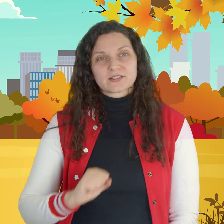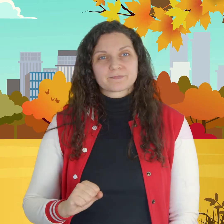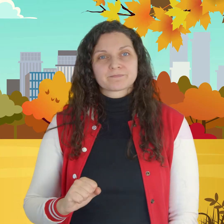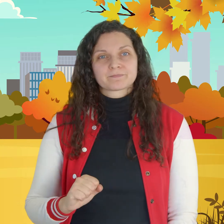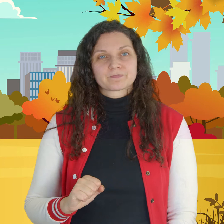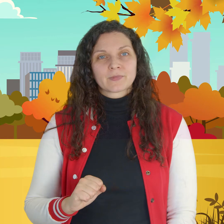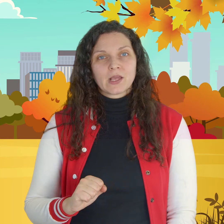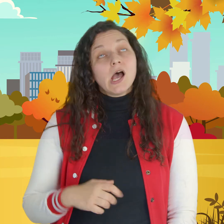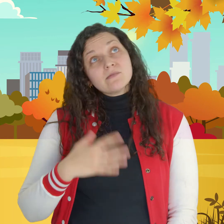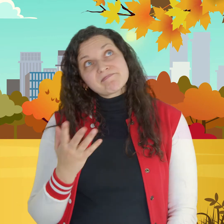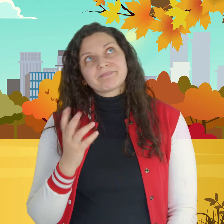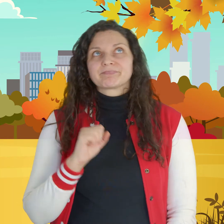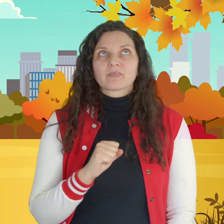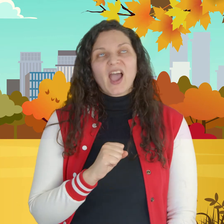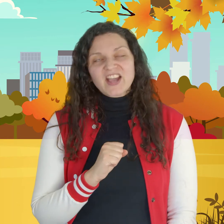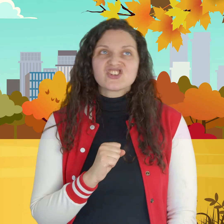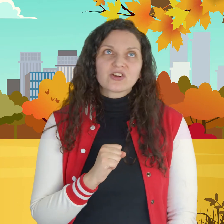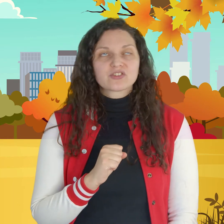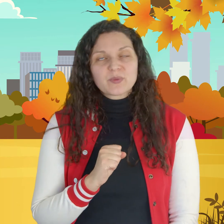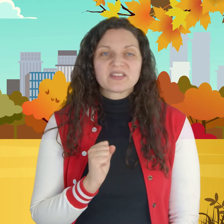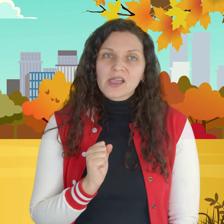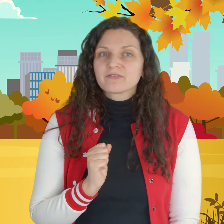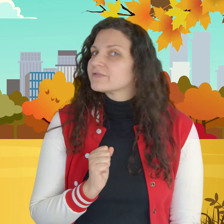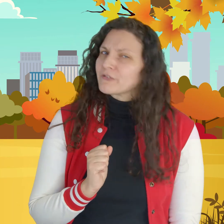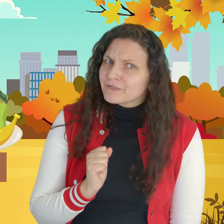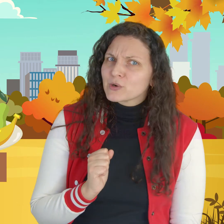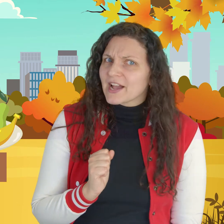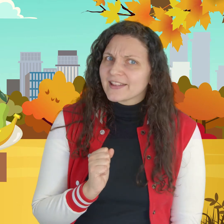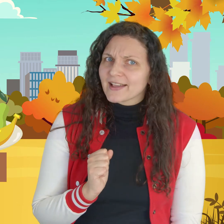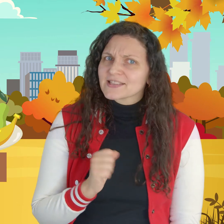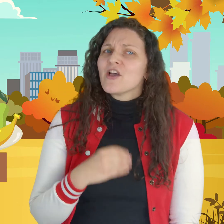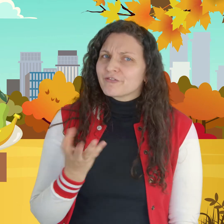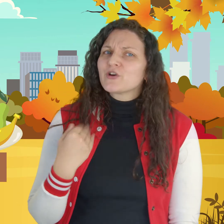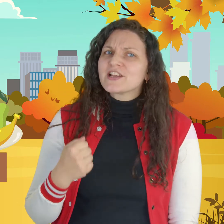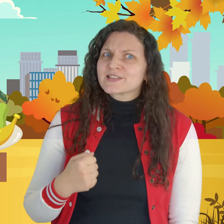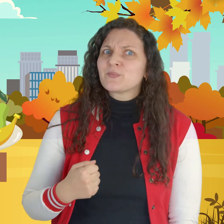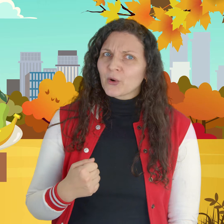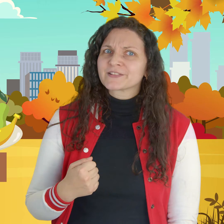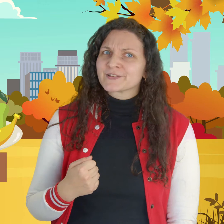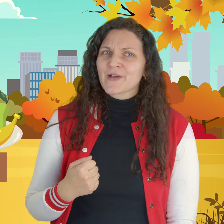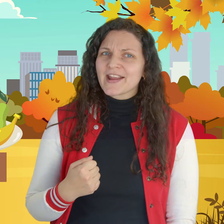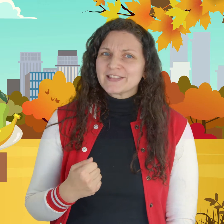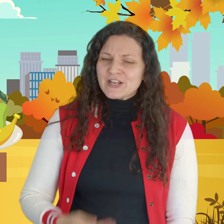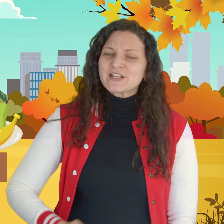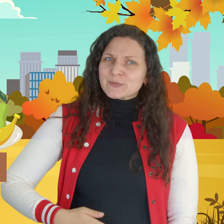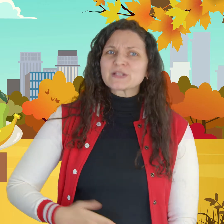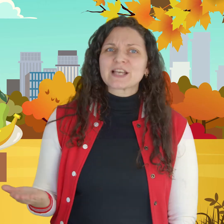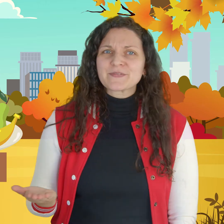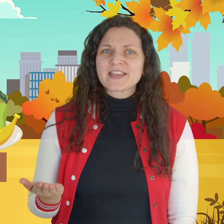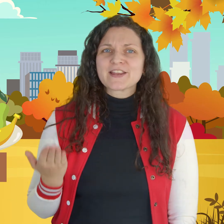I should also be thankful for food I guess food is important right you need to put something in